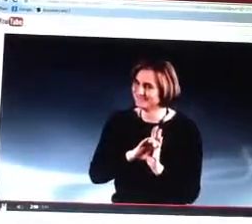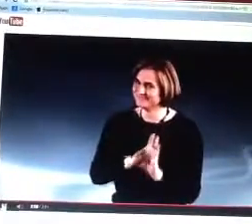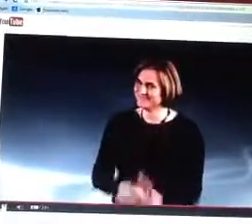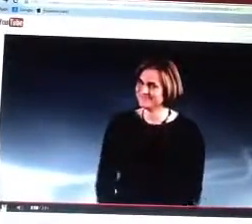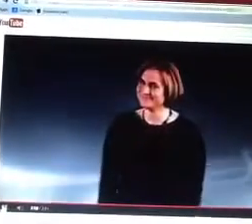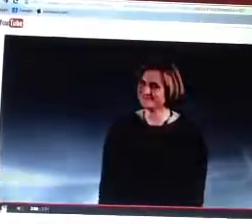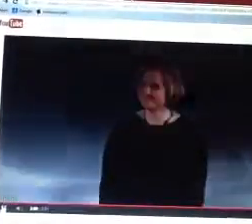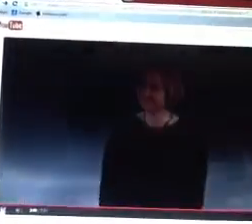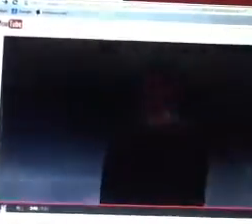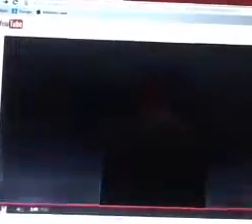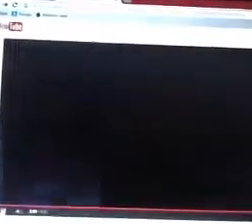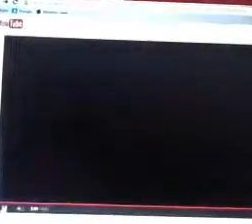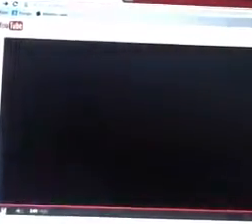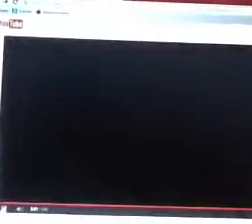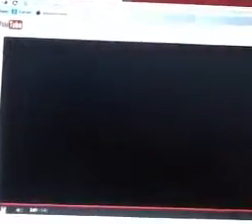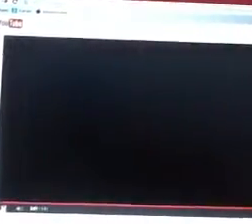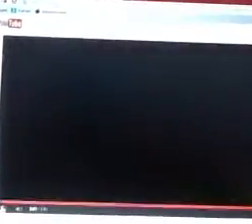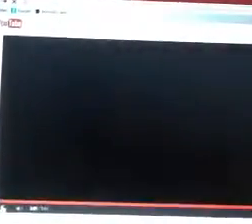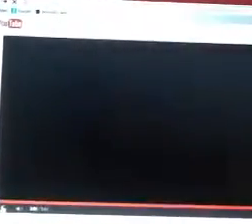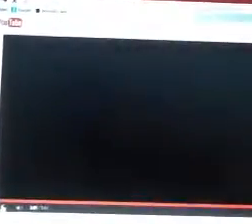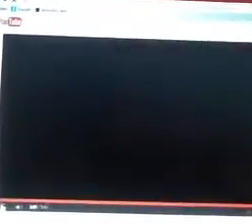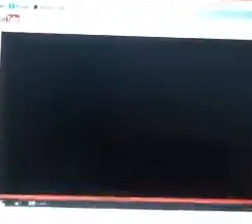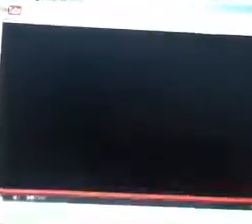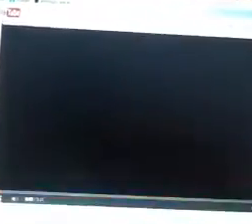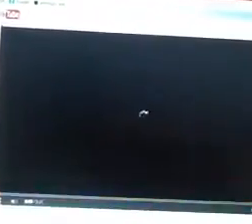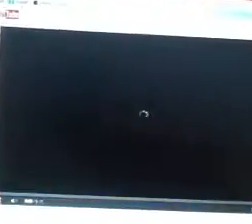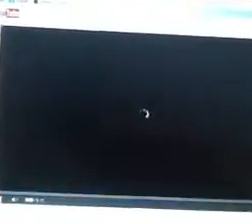in the living room, and I put my own pictures up. that's So, we'll see I